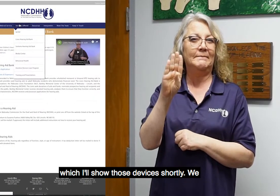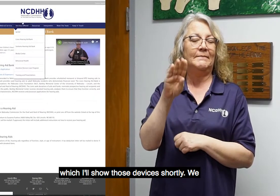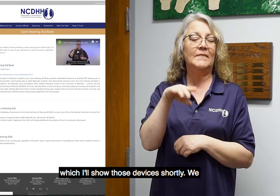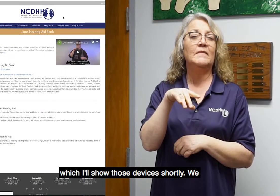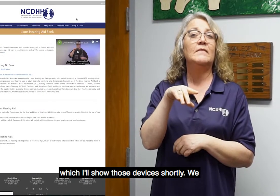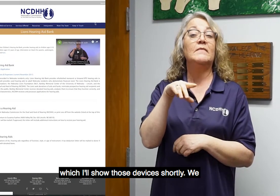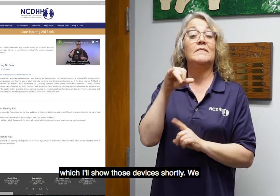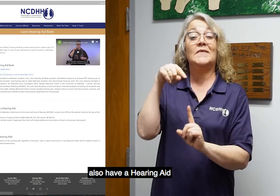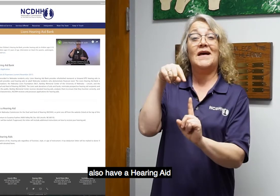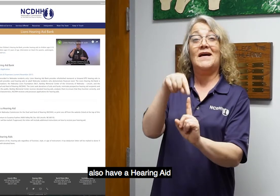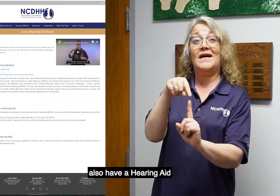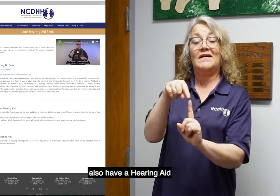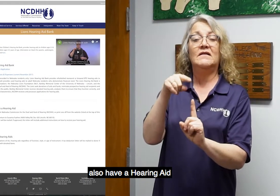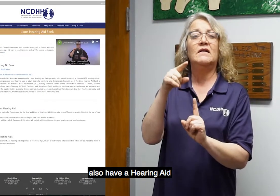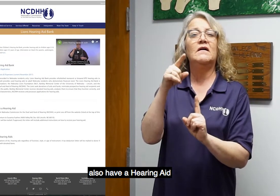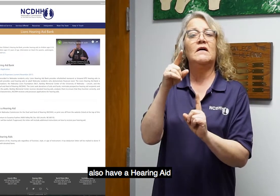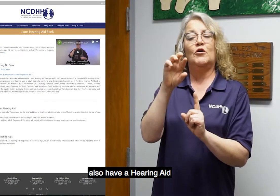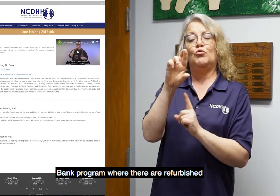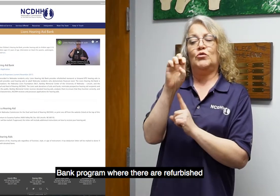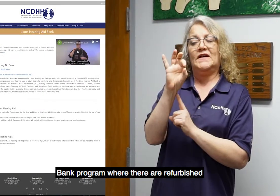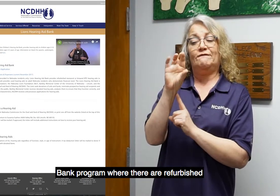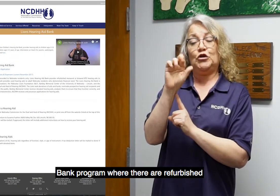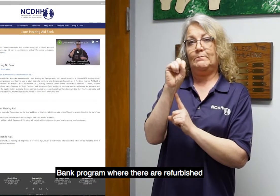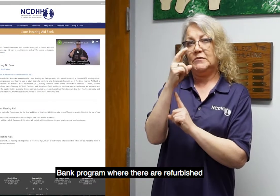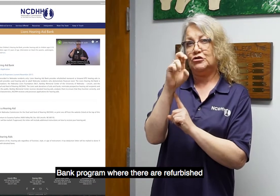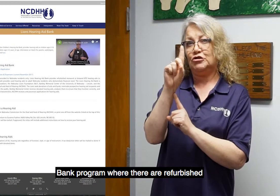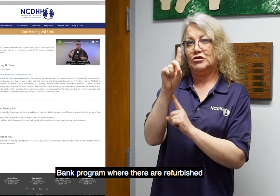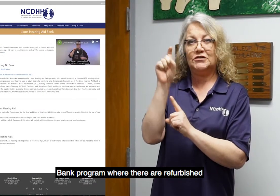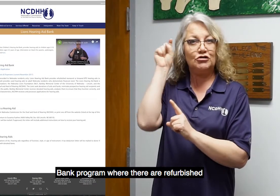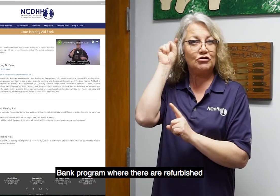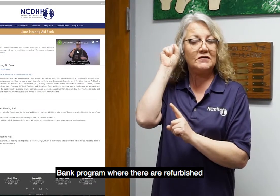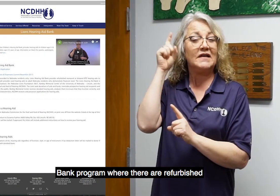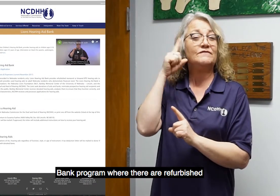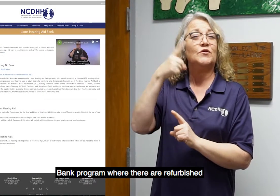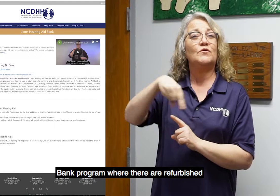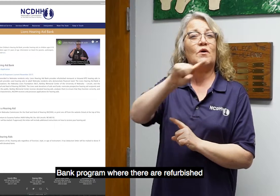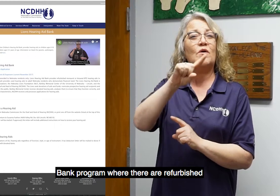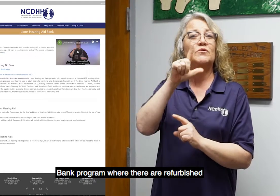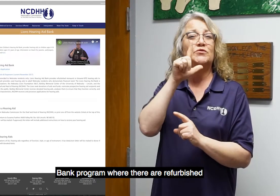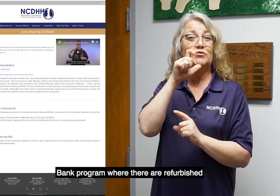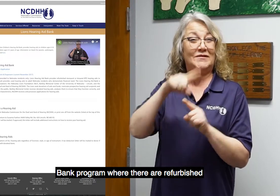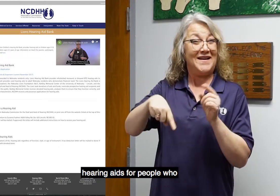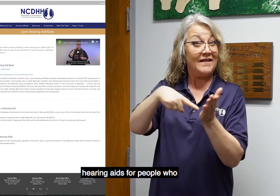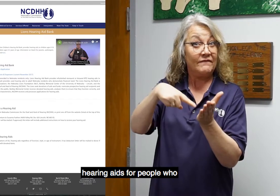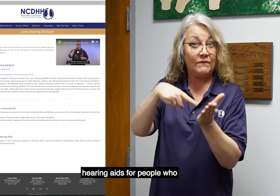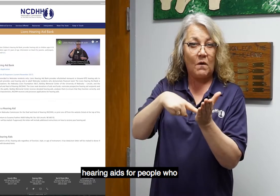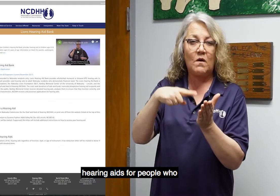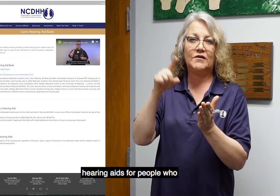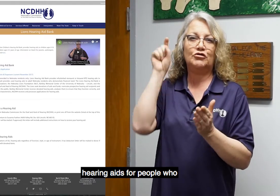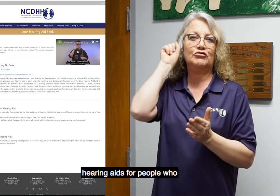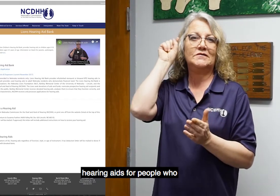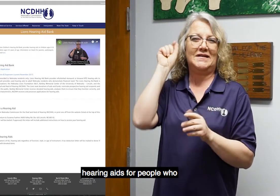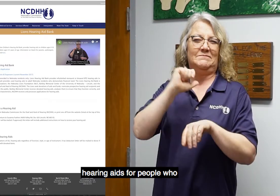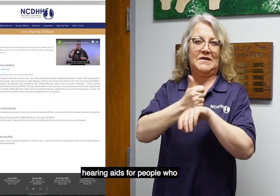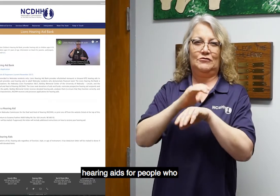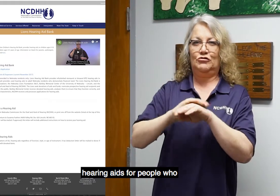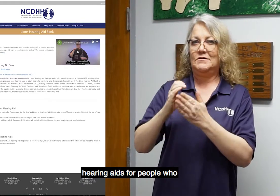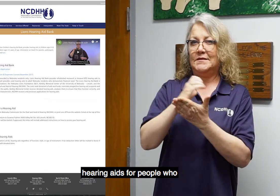We also have a hearing aid bank program where there are refurbished hearing aids for people who cannot